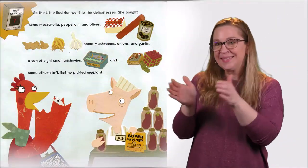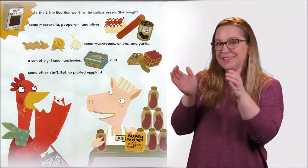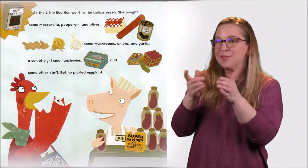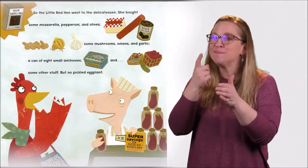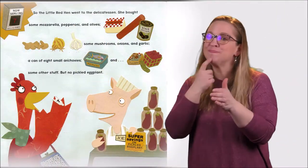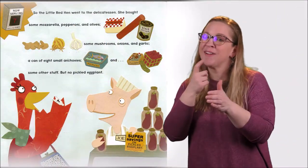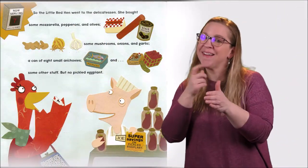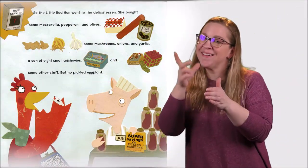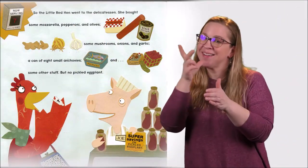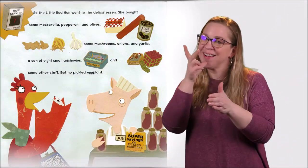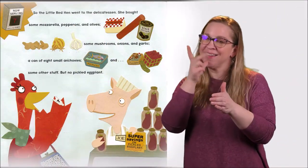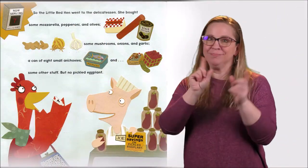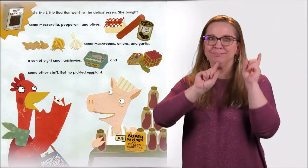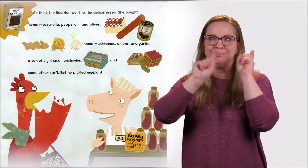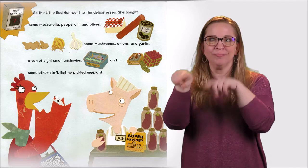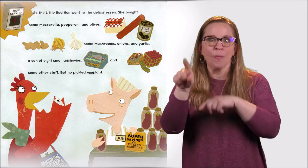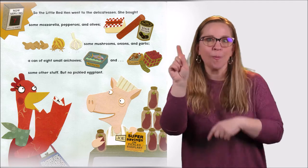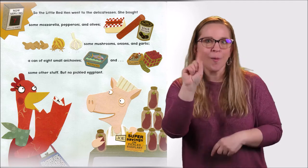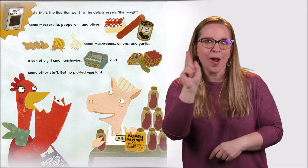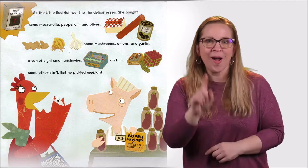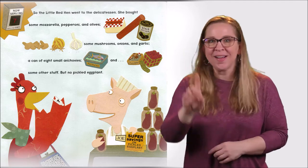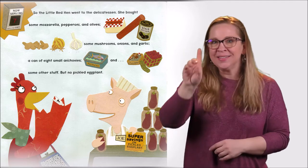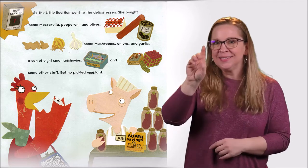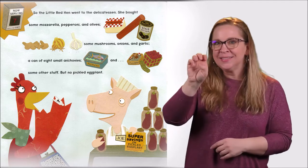So the Little Red Hen went to the delicatessen.